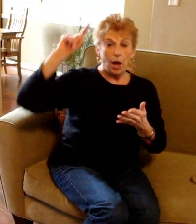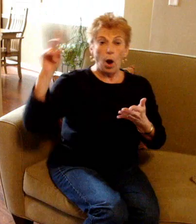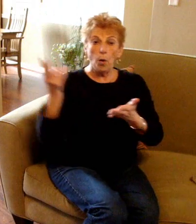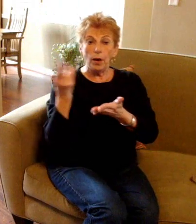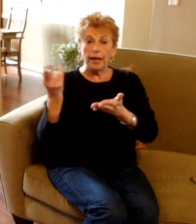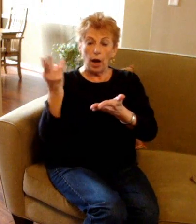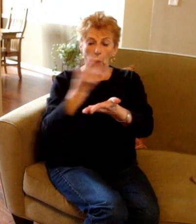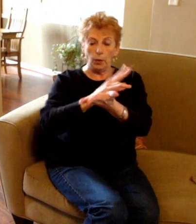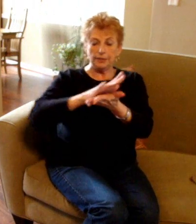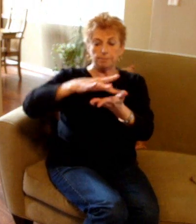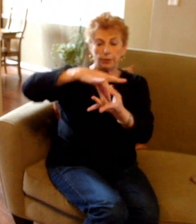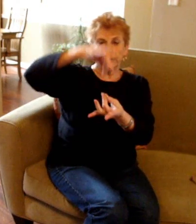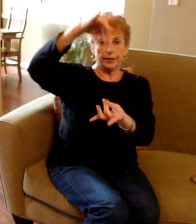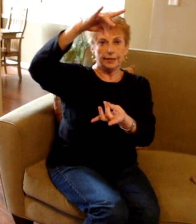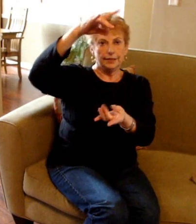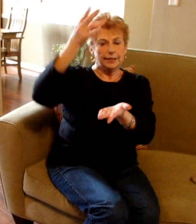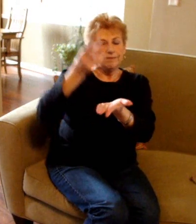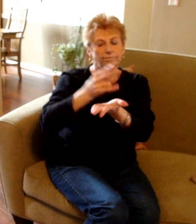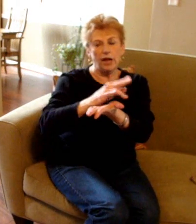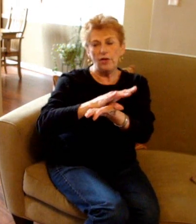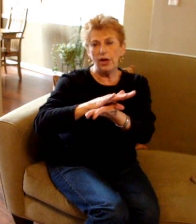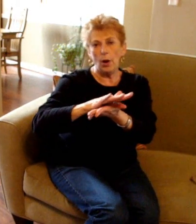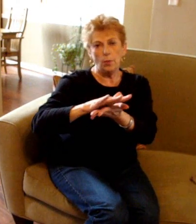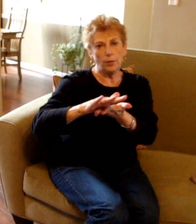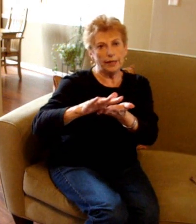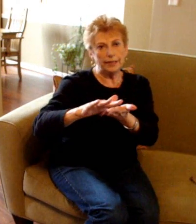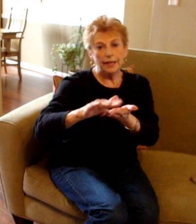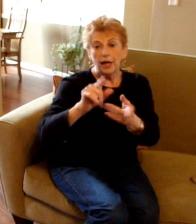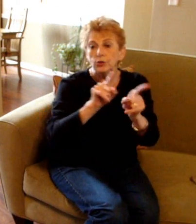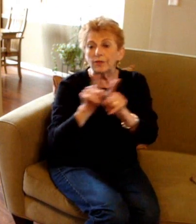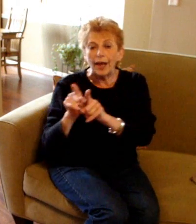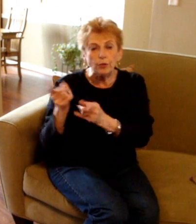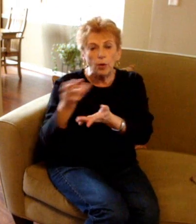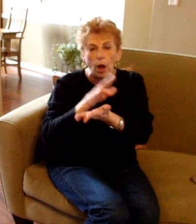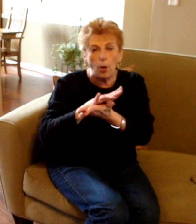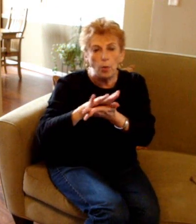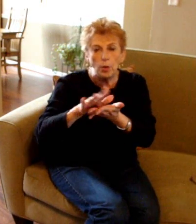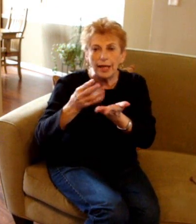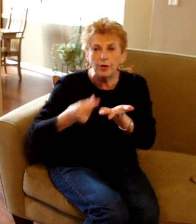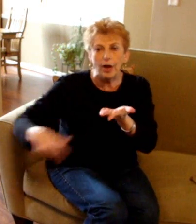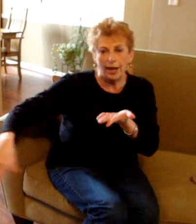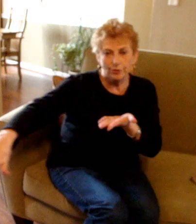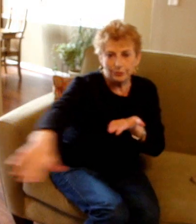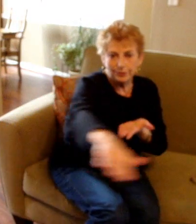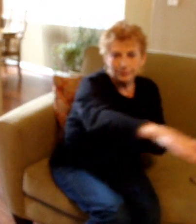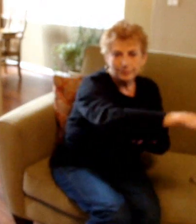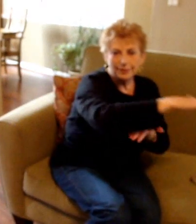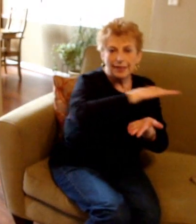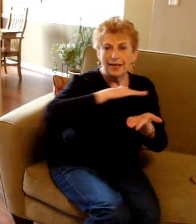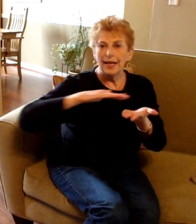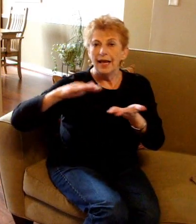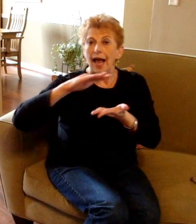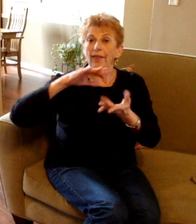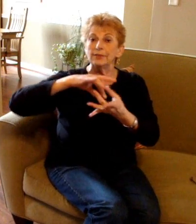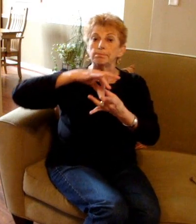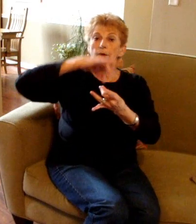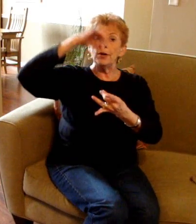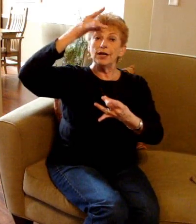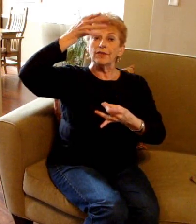Holy, Holy Spirit, very holy, just like your own holy ground. And the Spirit of